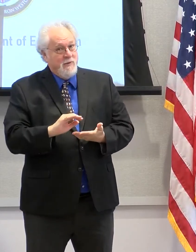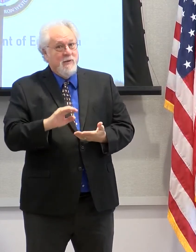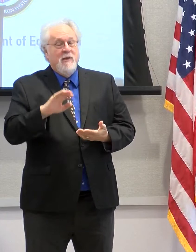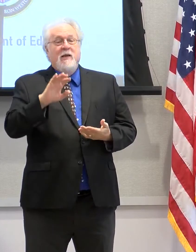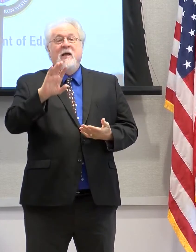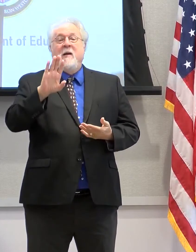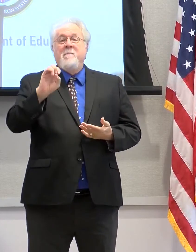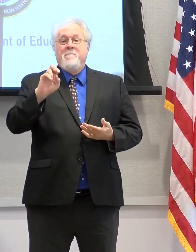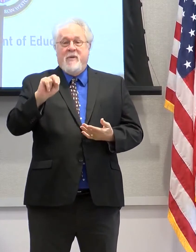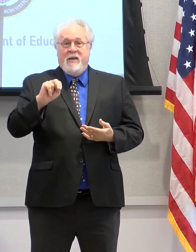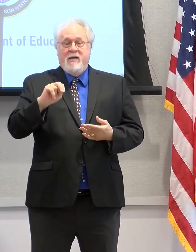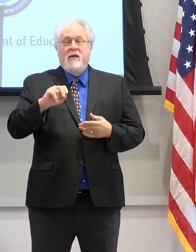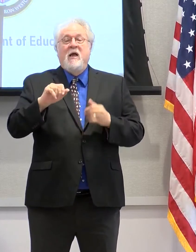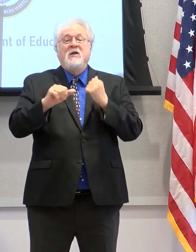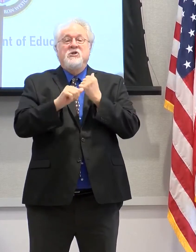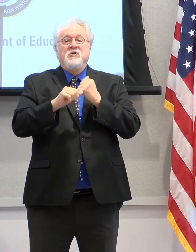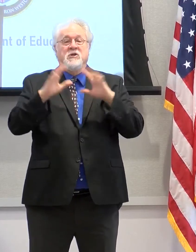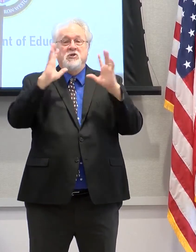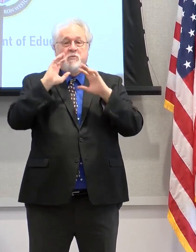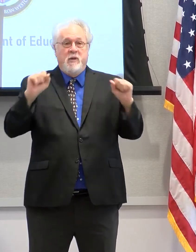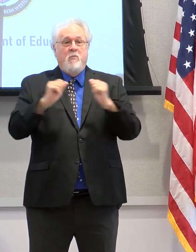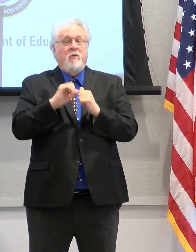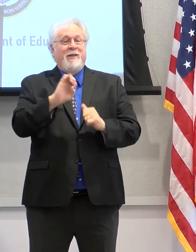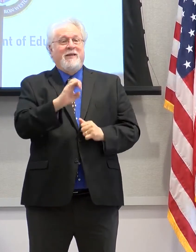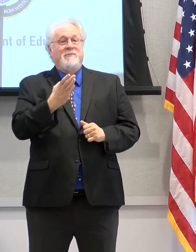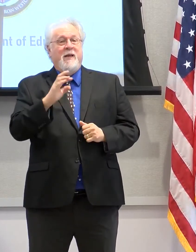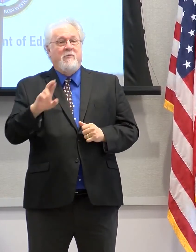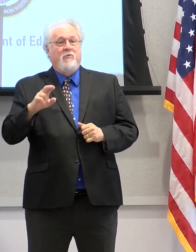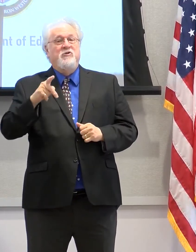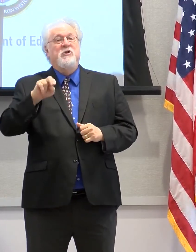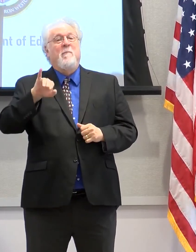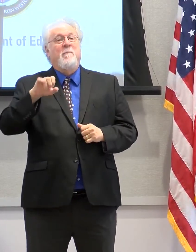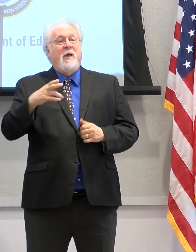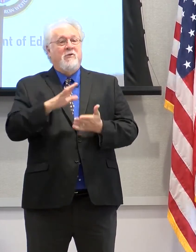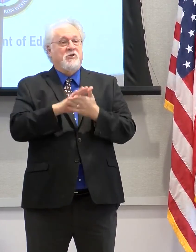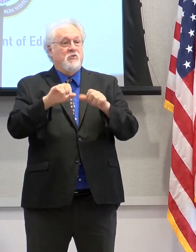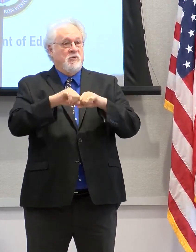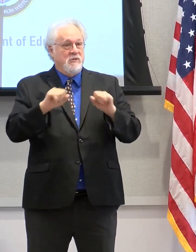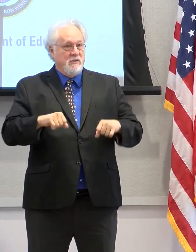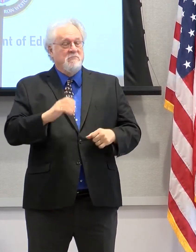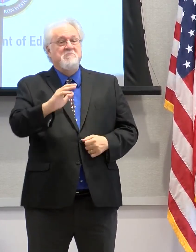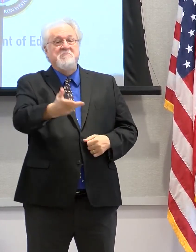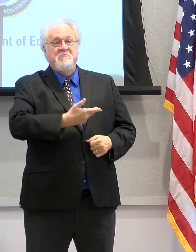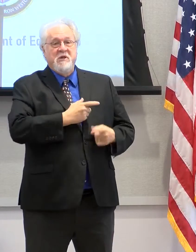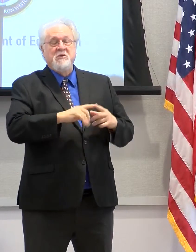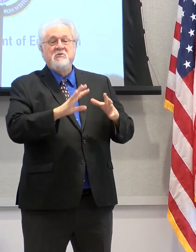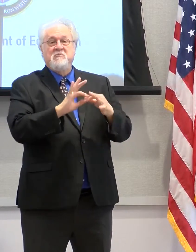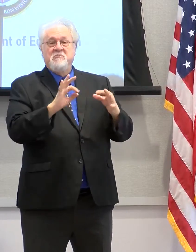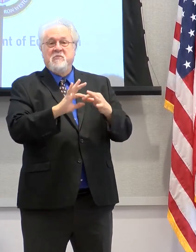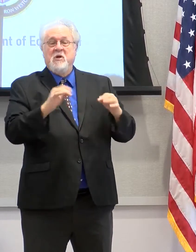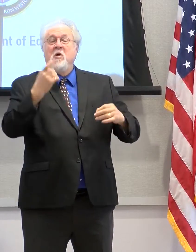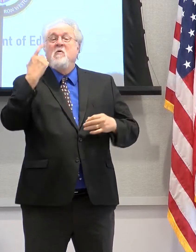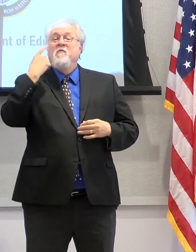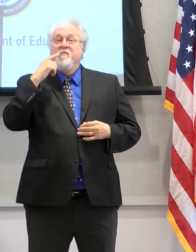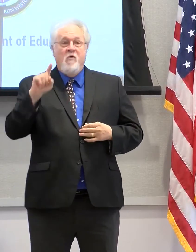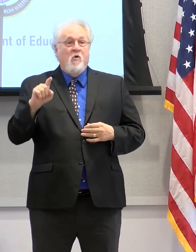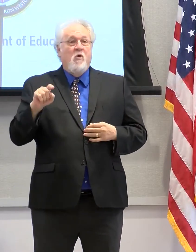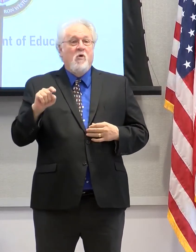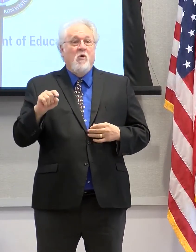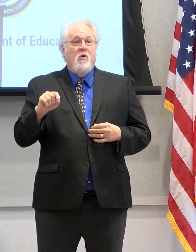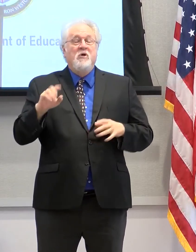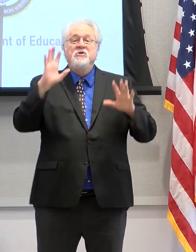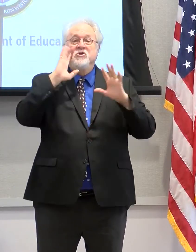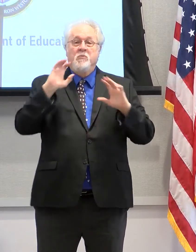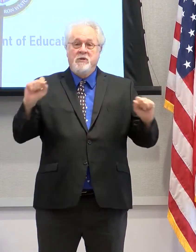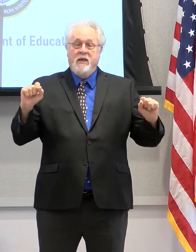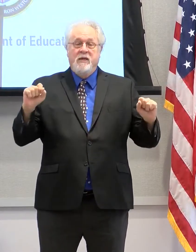Nikase, who's Associate Superintendent with the East Baton Rouge Parish School System, who I will invite to give brief remarks on behalf of the